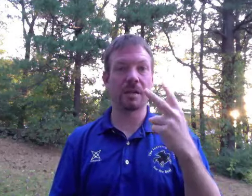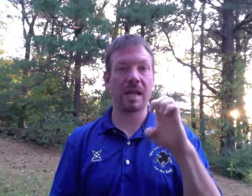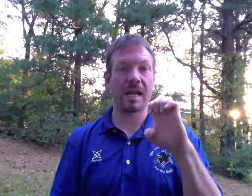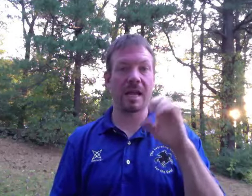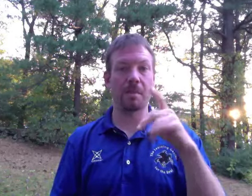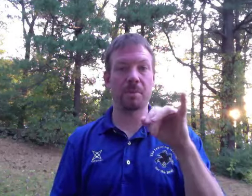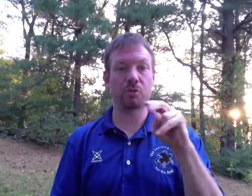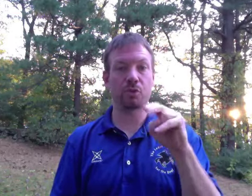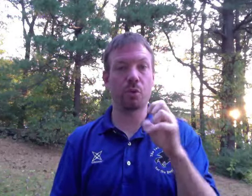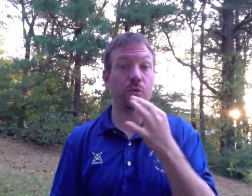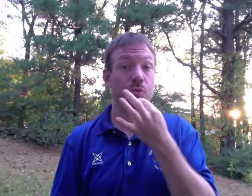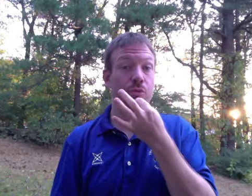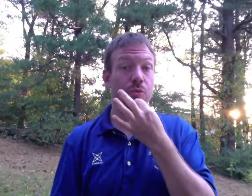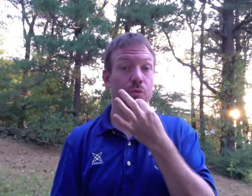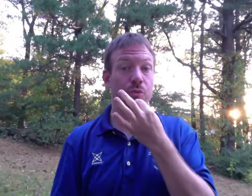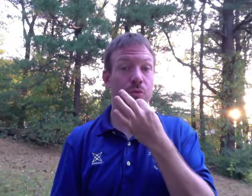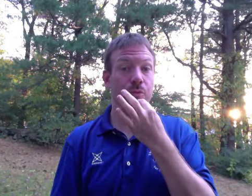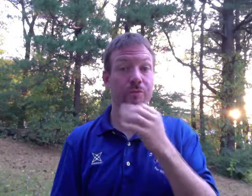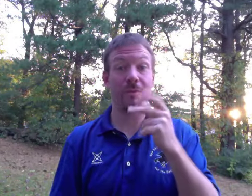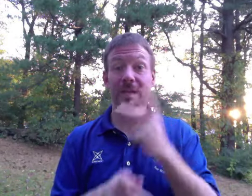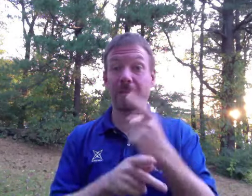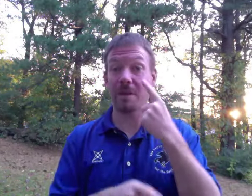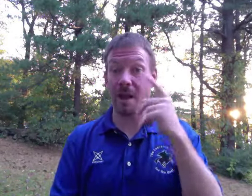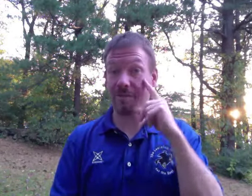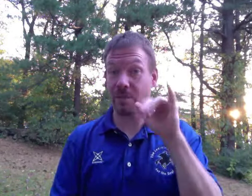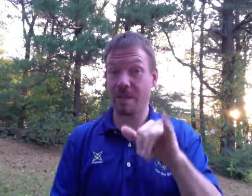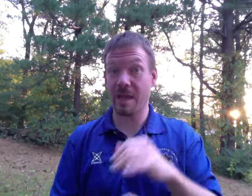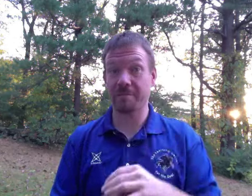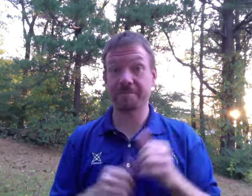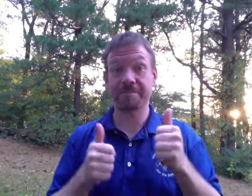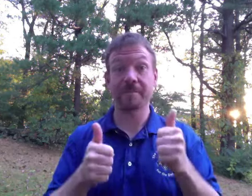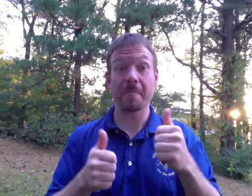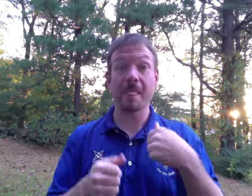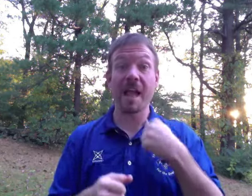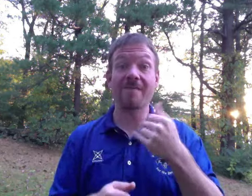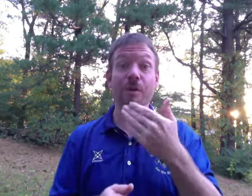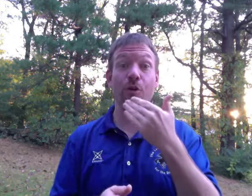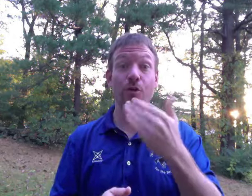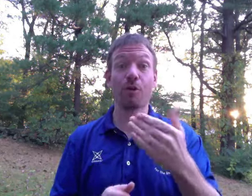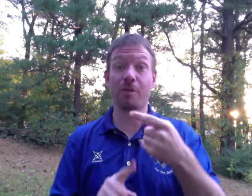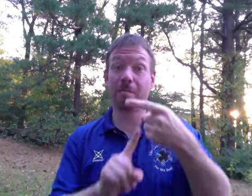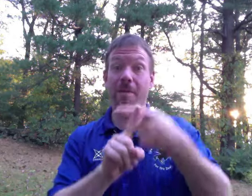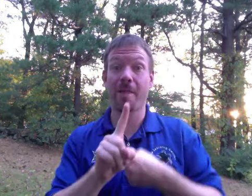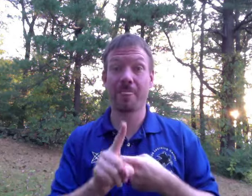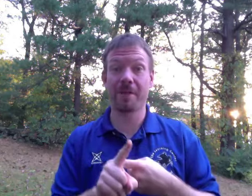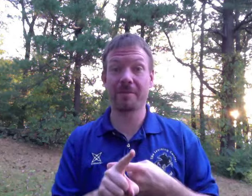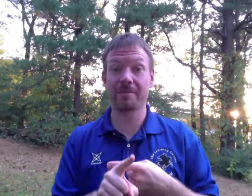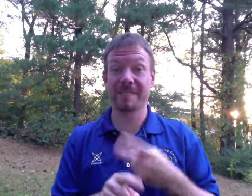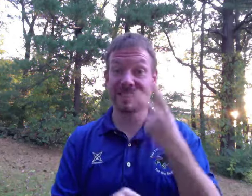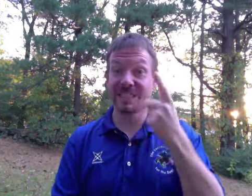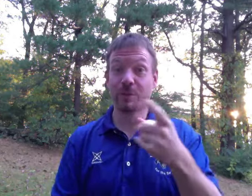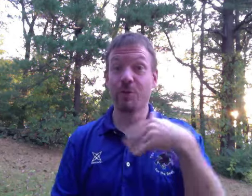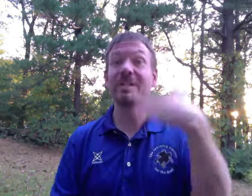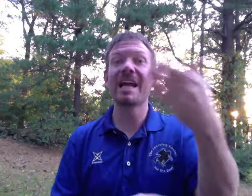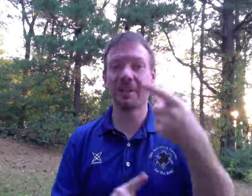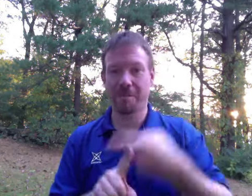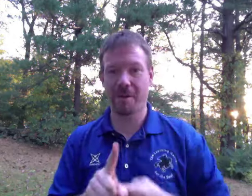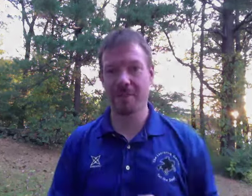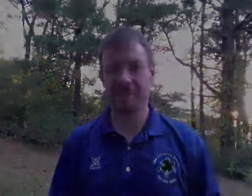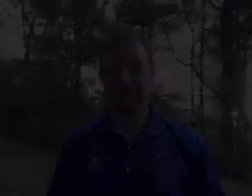And we'll be sending the second one out soon, so keep your eye out for that. Have a good month, and I'll see you next month. month.